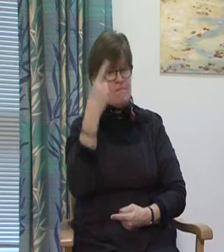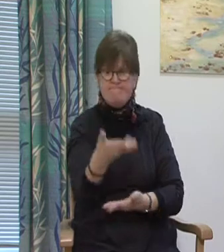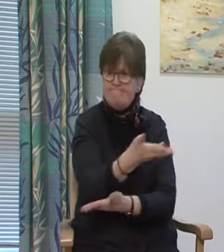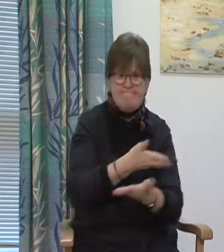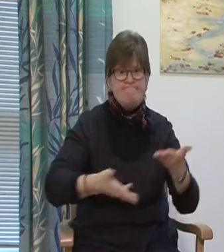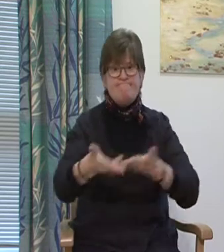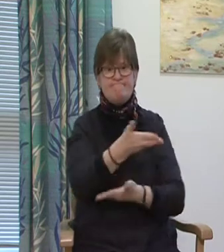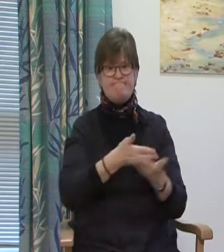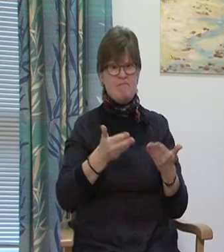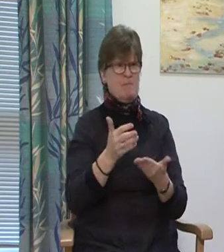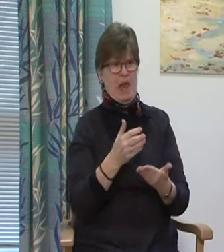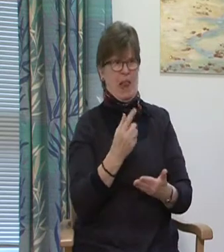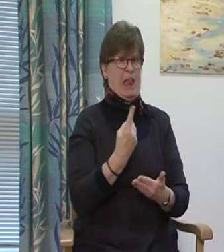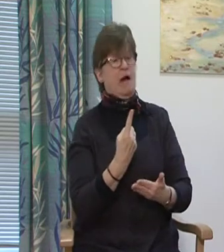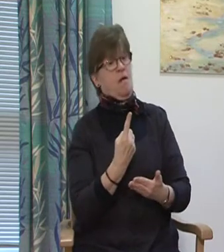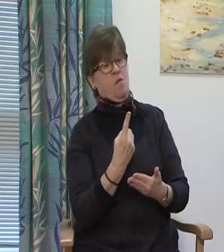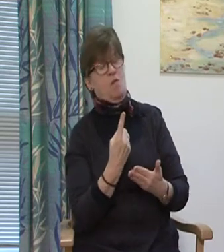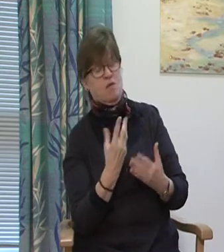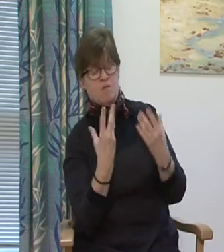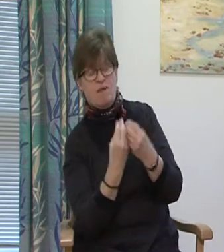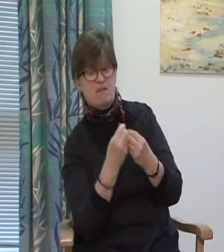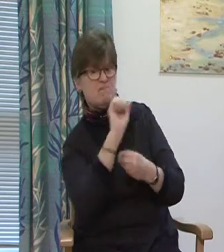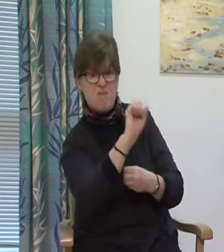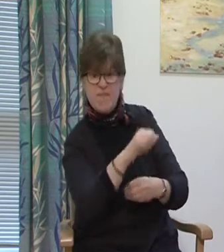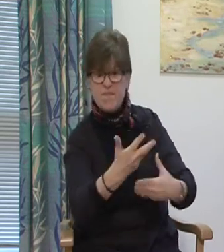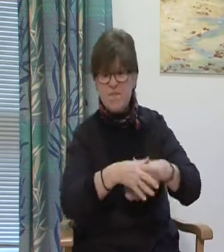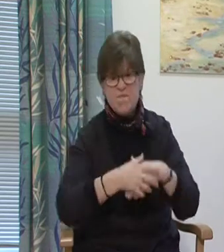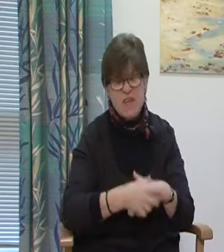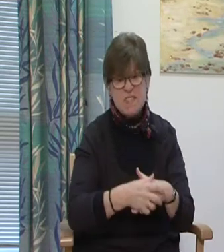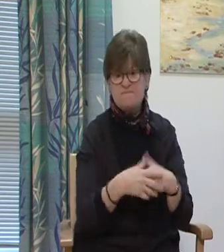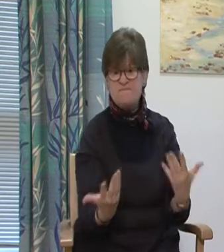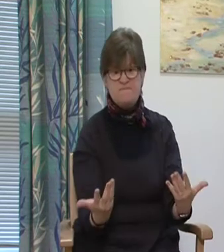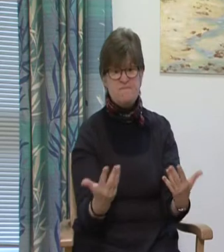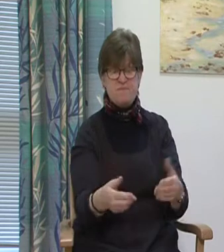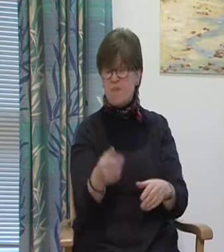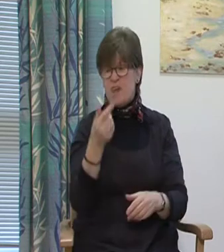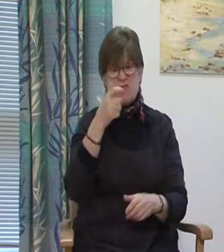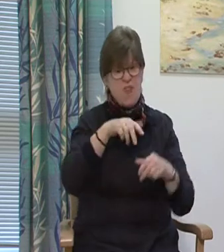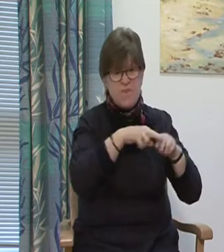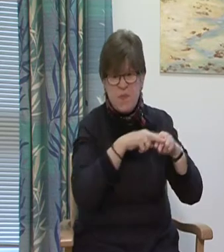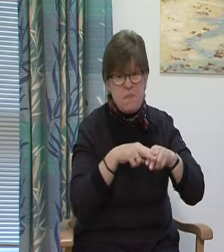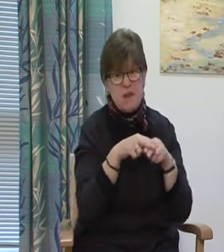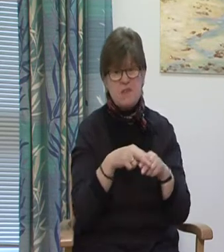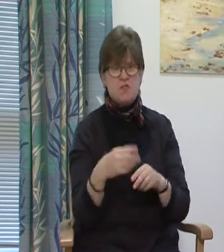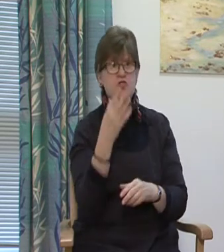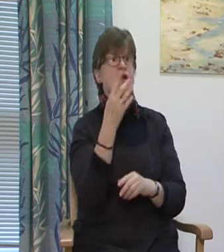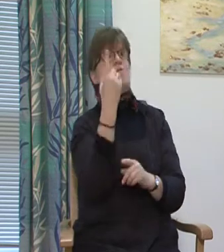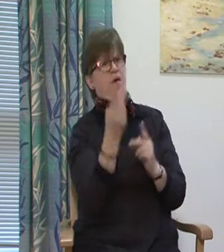when you may be accompanied by a relative, friend or someone from the patient client council.